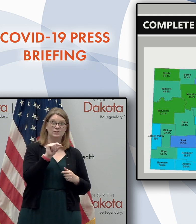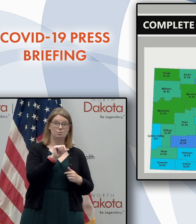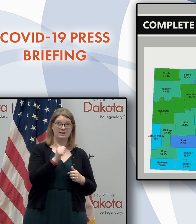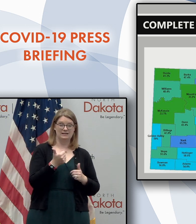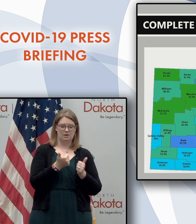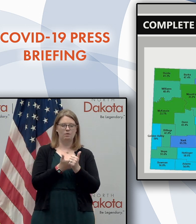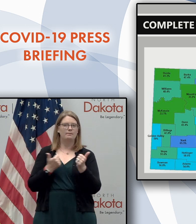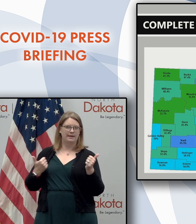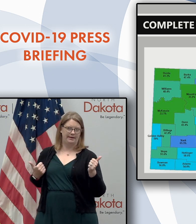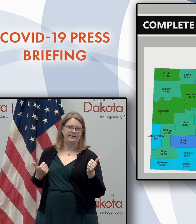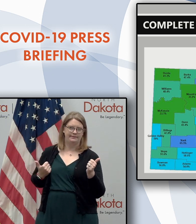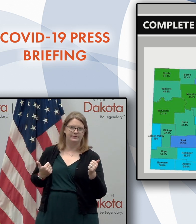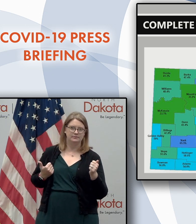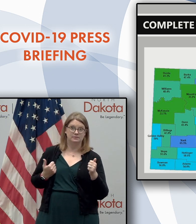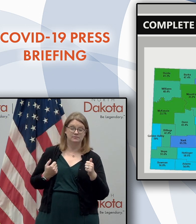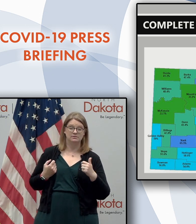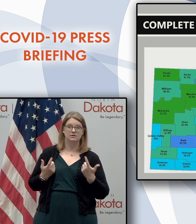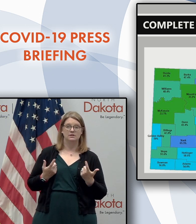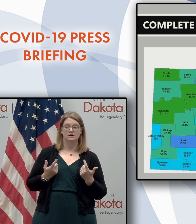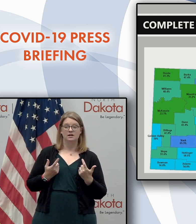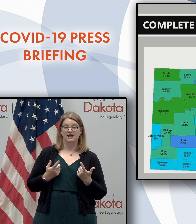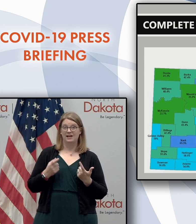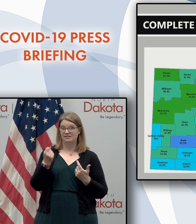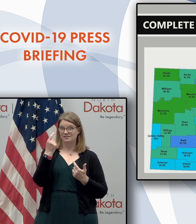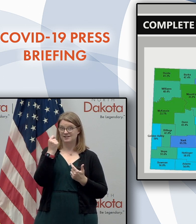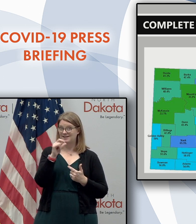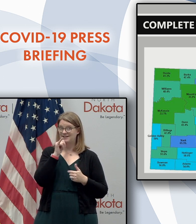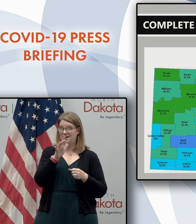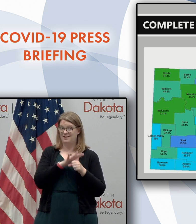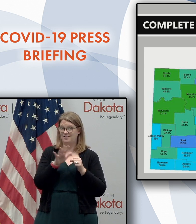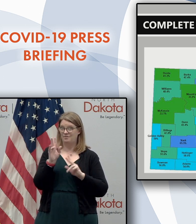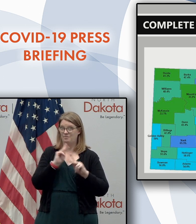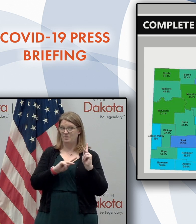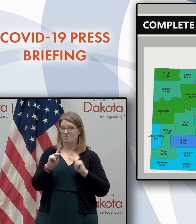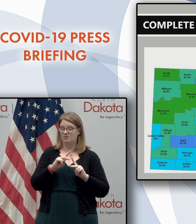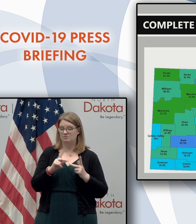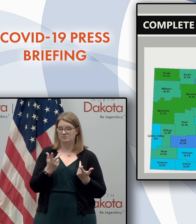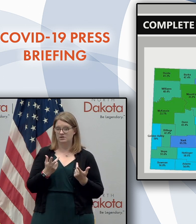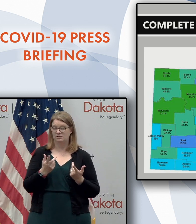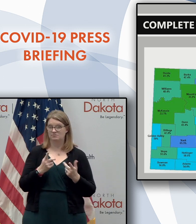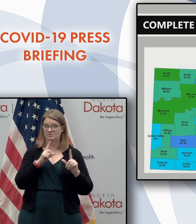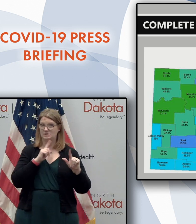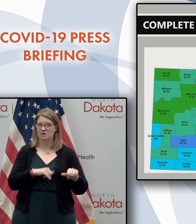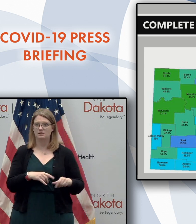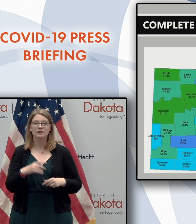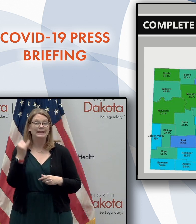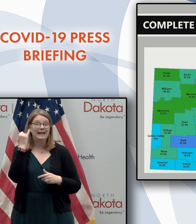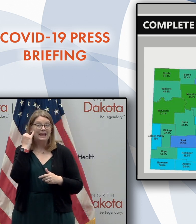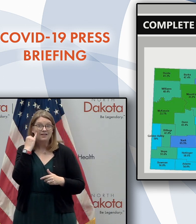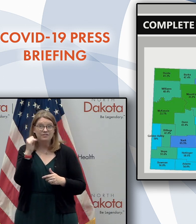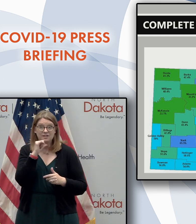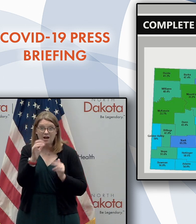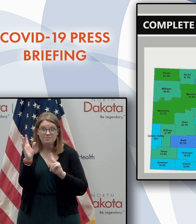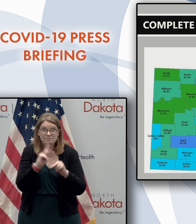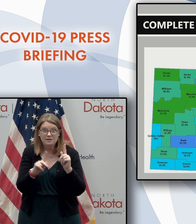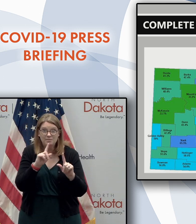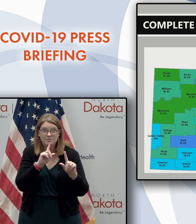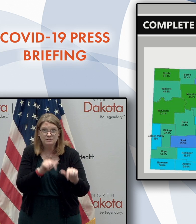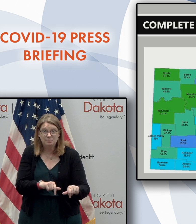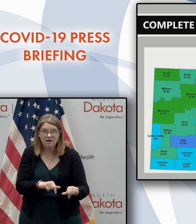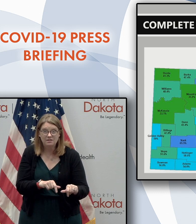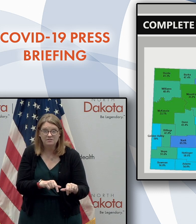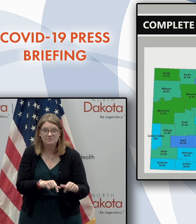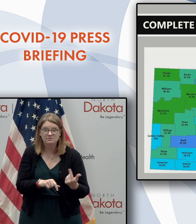when we know we had an undercount. And why does undercounting matter? Because if we get undercounted, uh, it's over, uh, $60